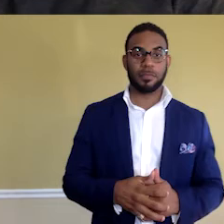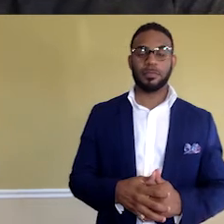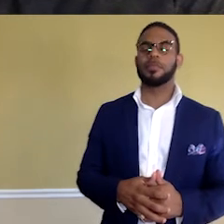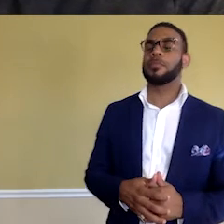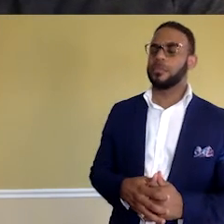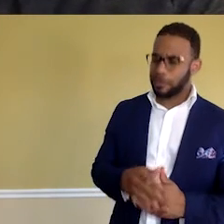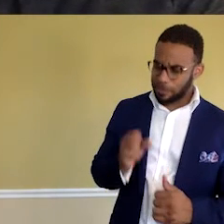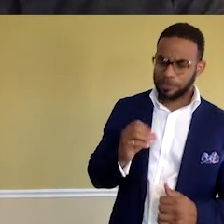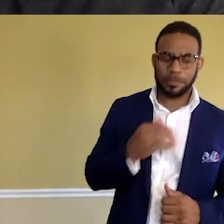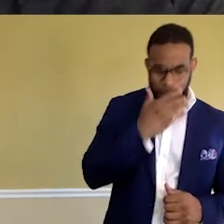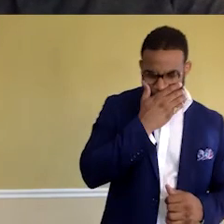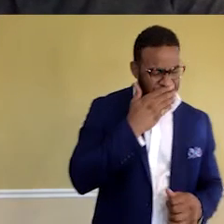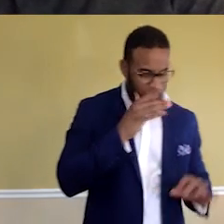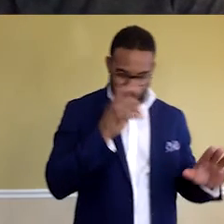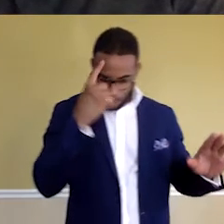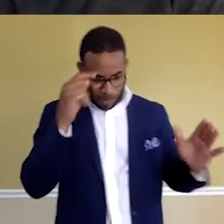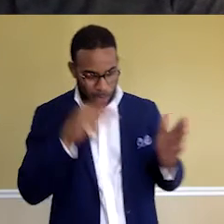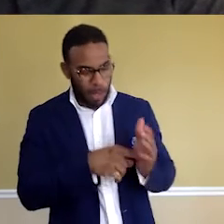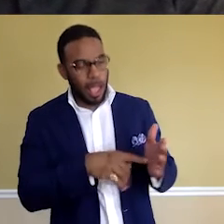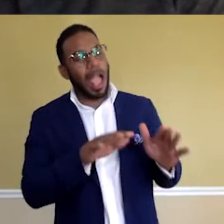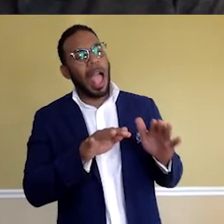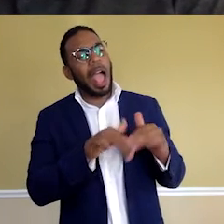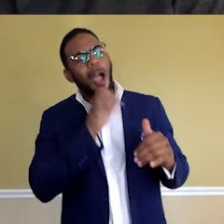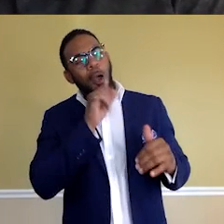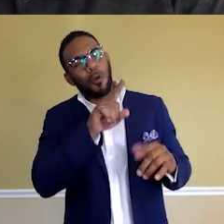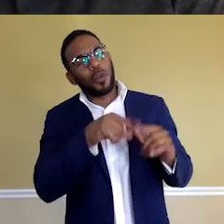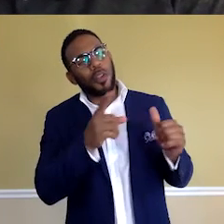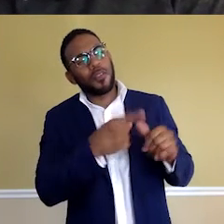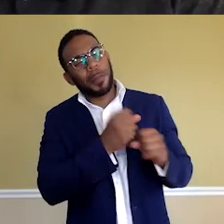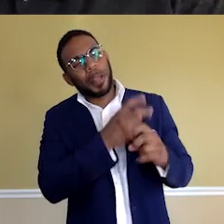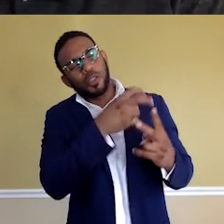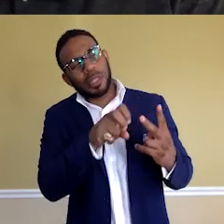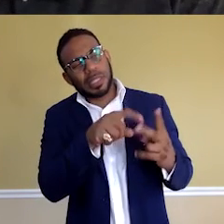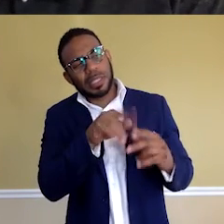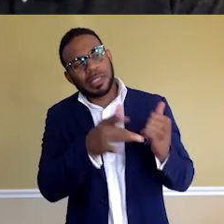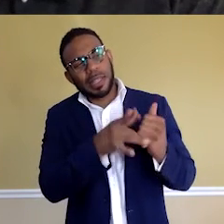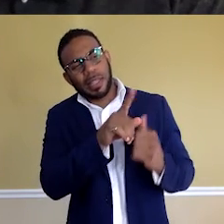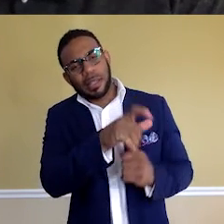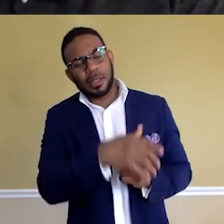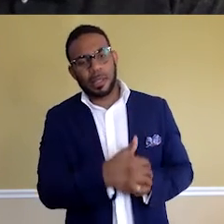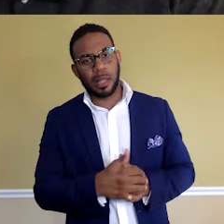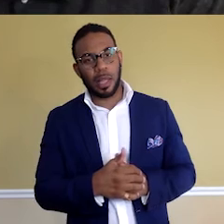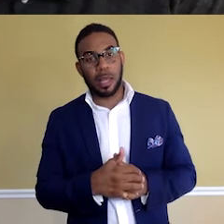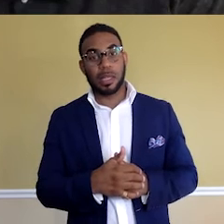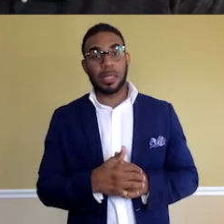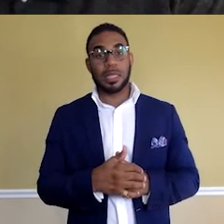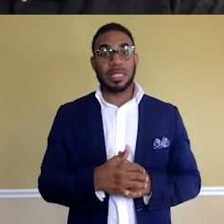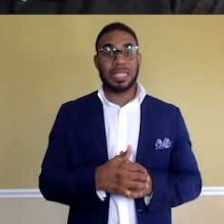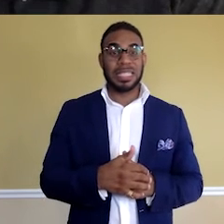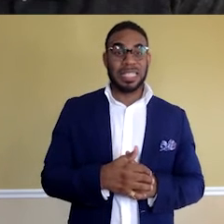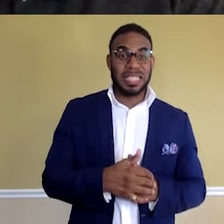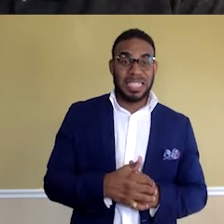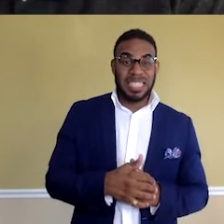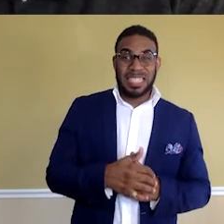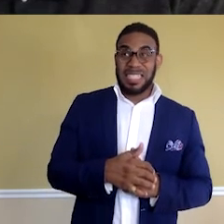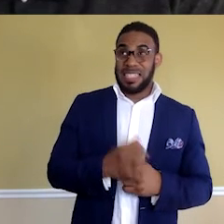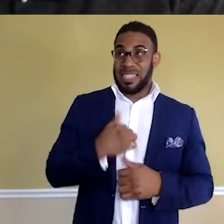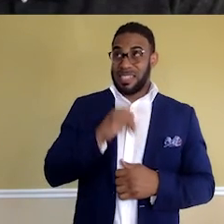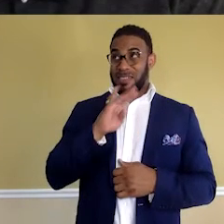So just for this, how old were you when you made your transition into tech? Let's see, now. I first had